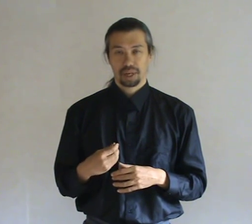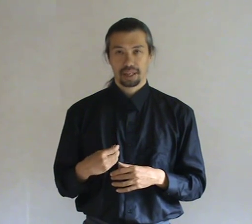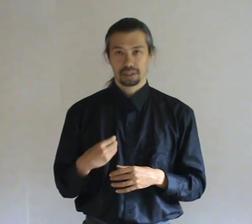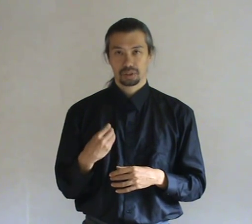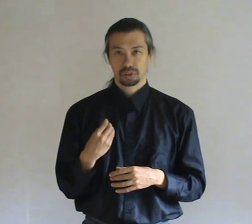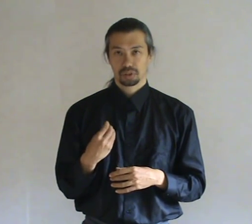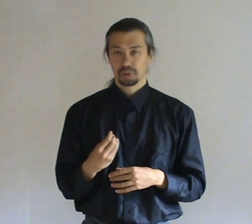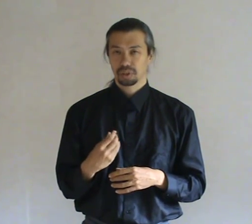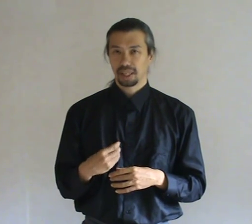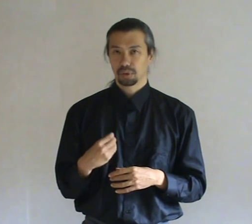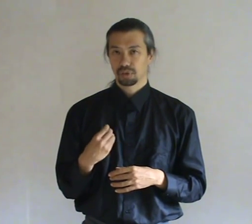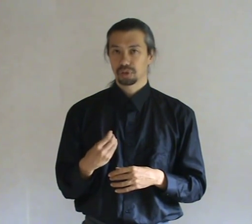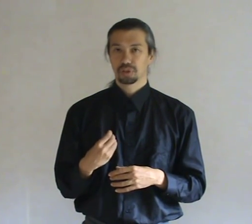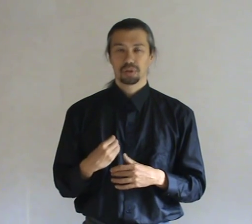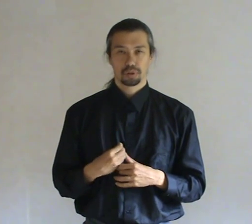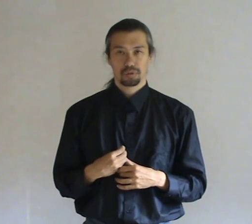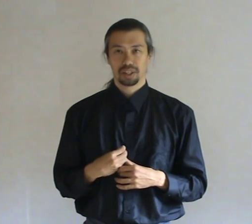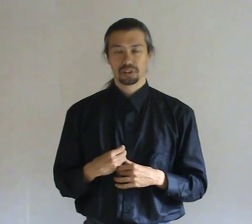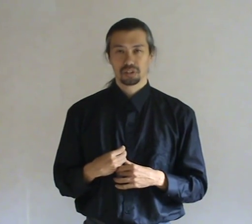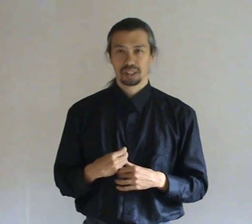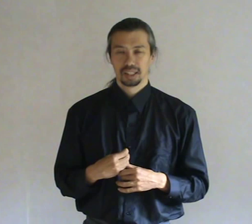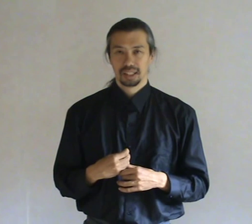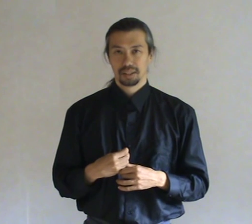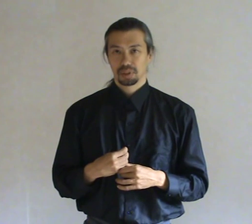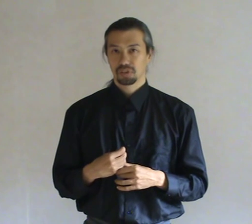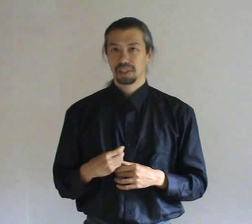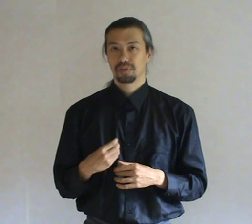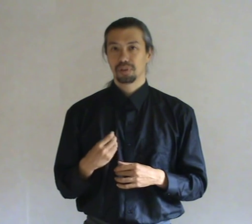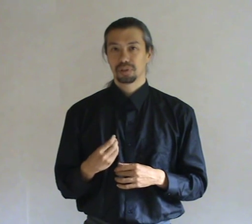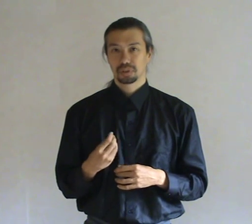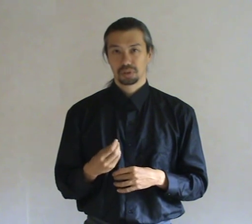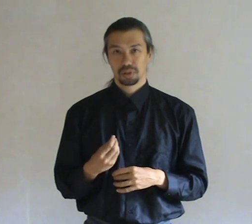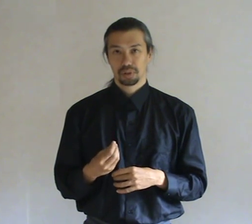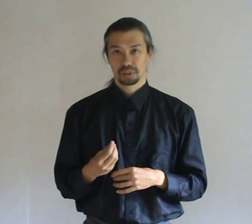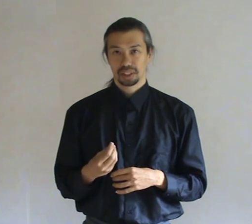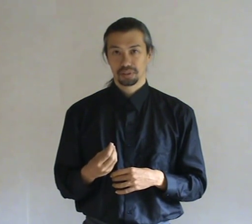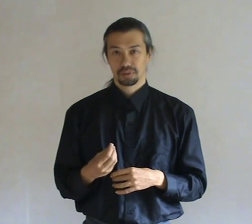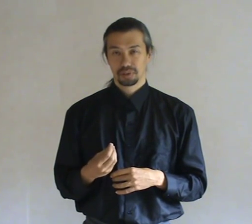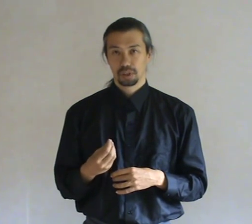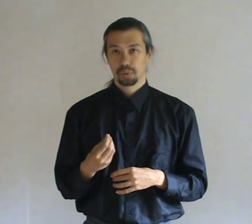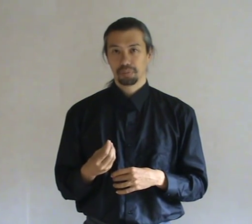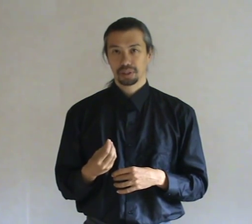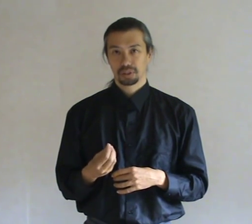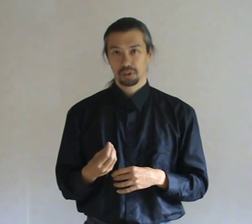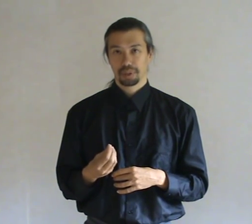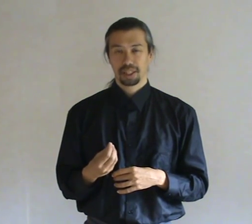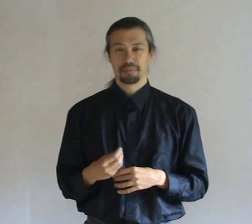anger. To control your doubts. To control your fears. Because if you don't control yourself. You will be controlled by them.